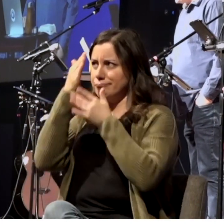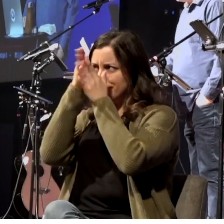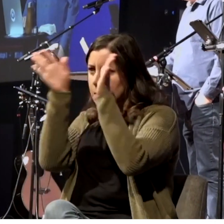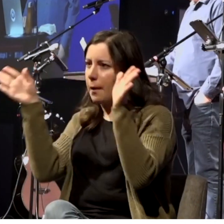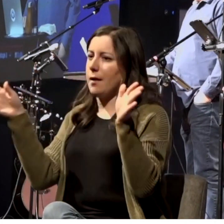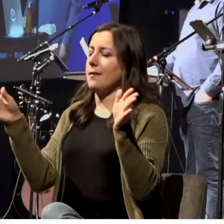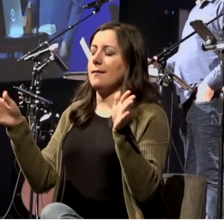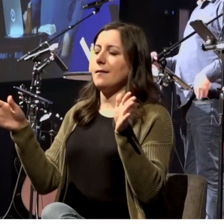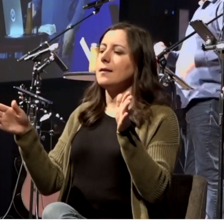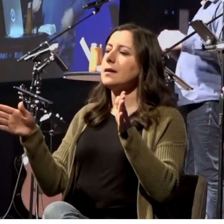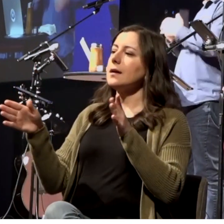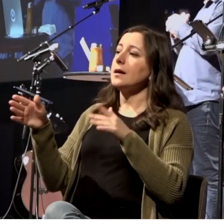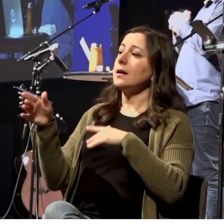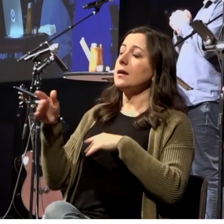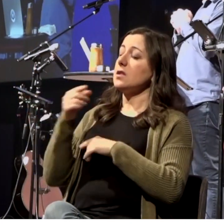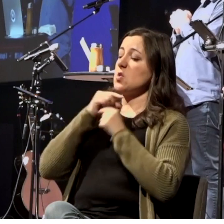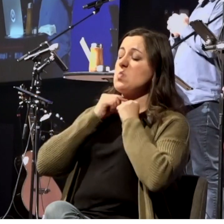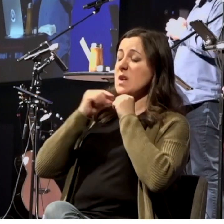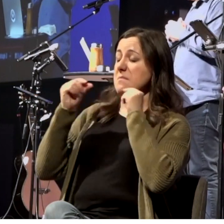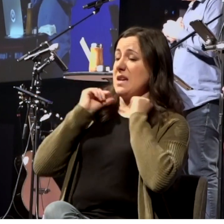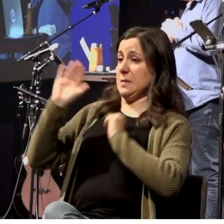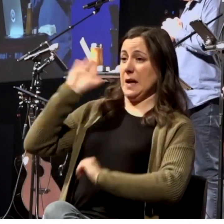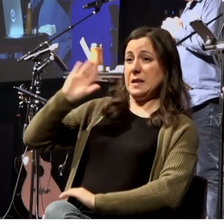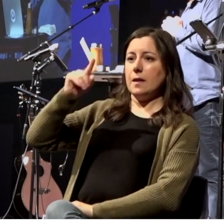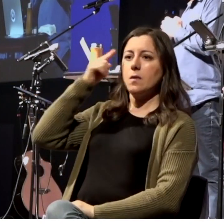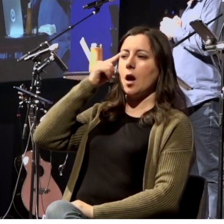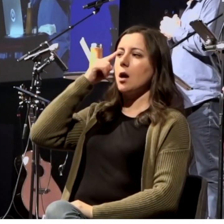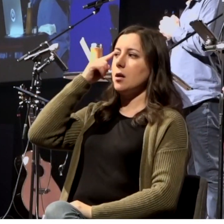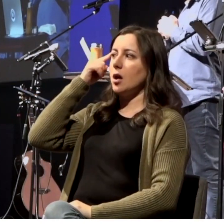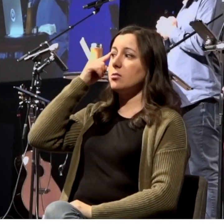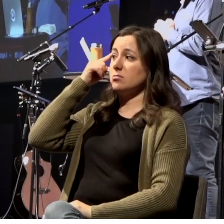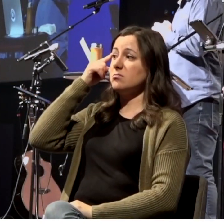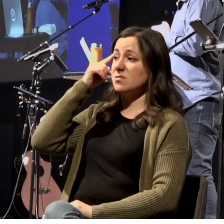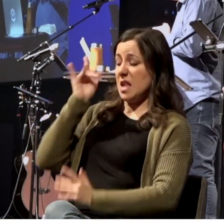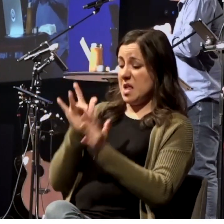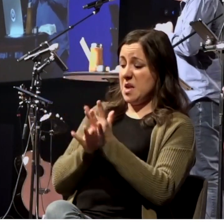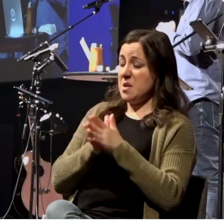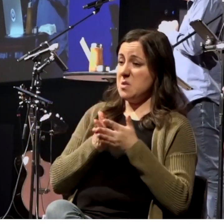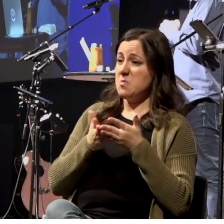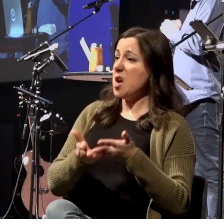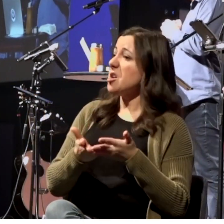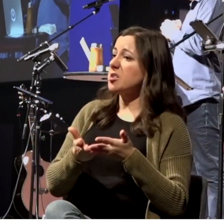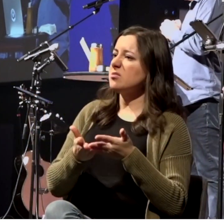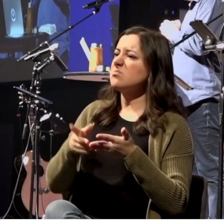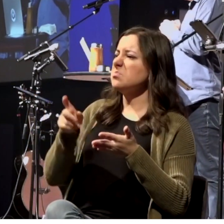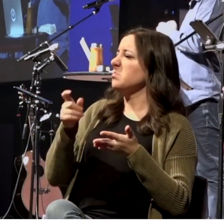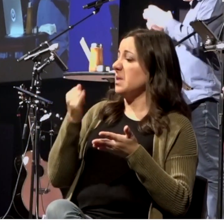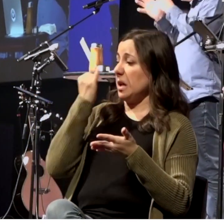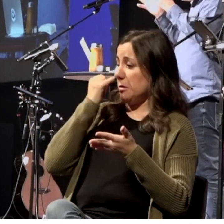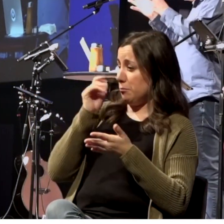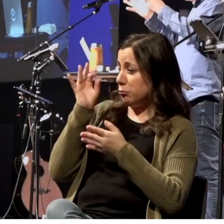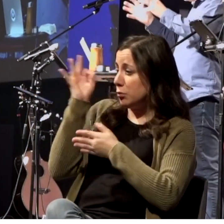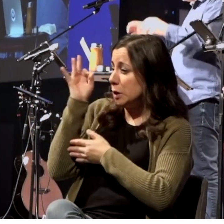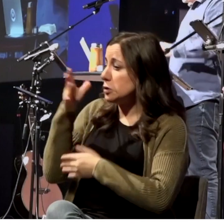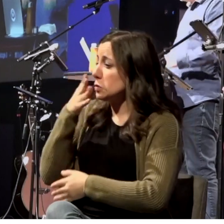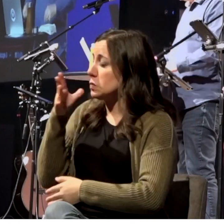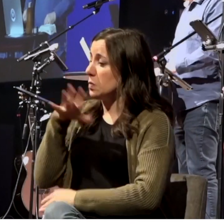better that the words of the law be burned than to be delivered to a woman. That was this attitude.